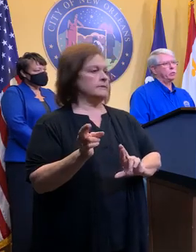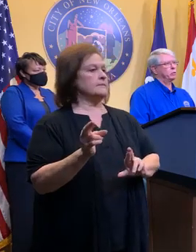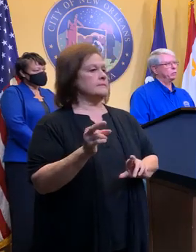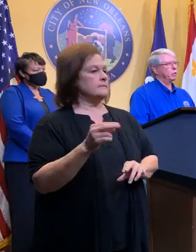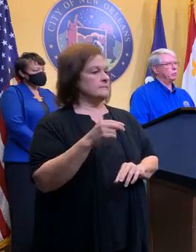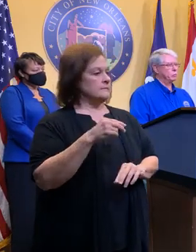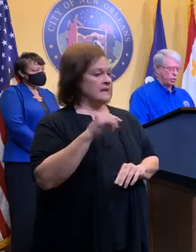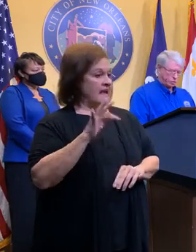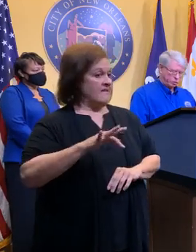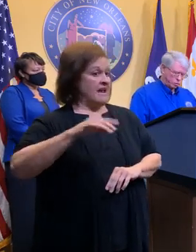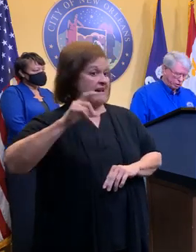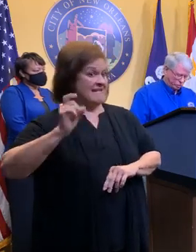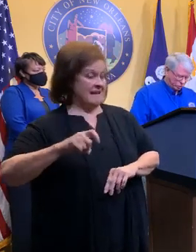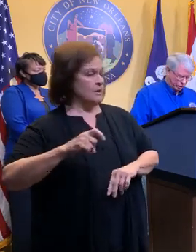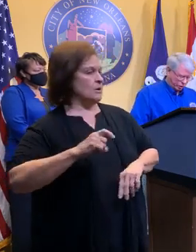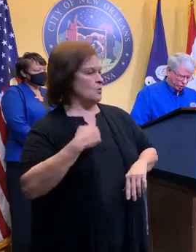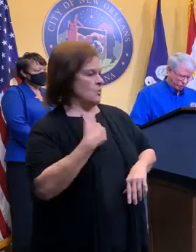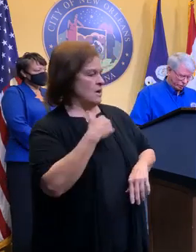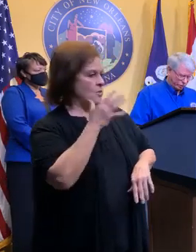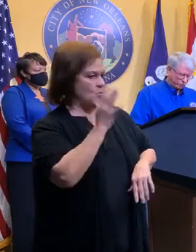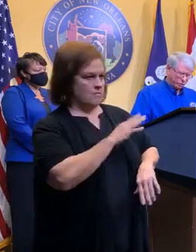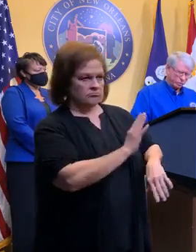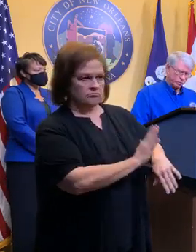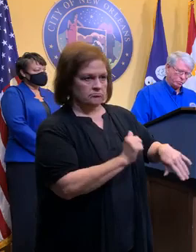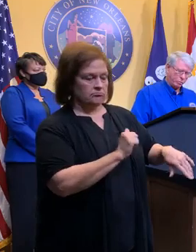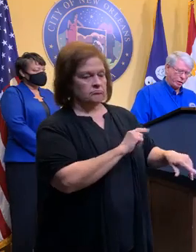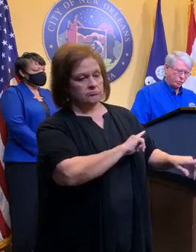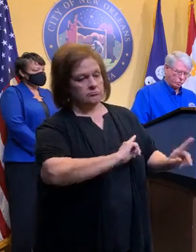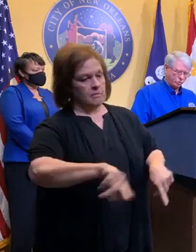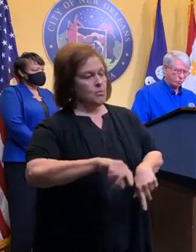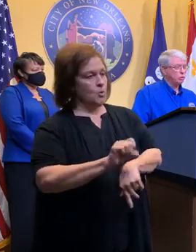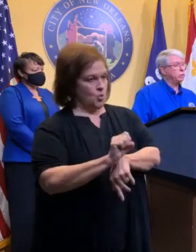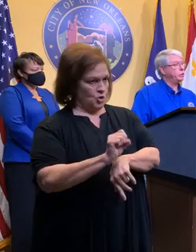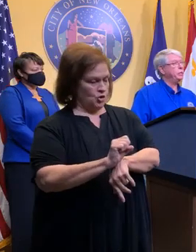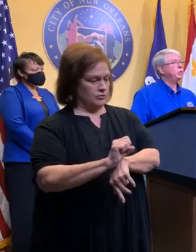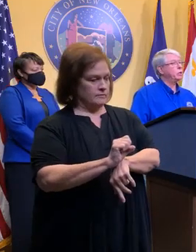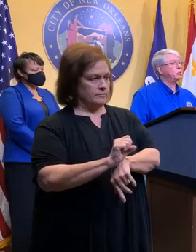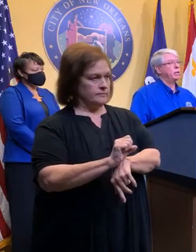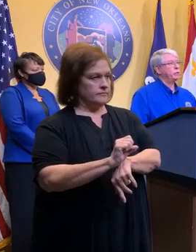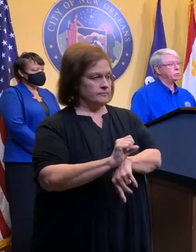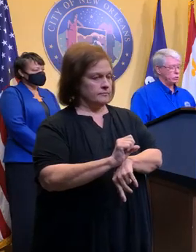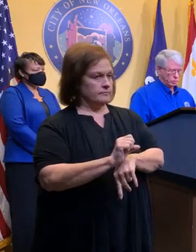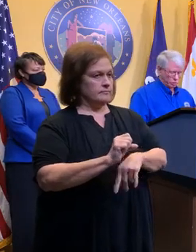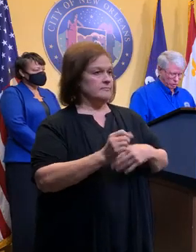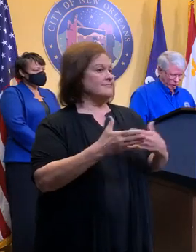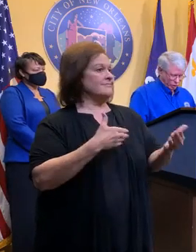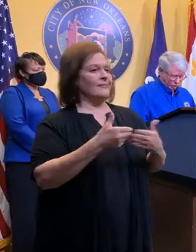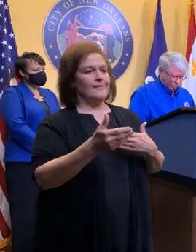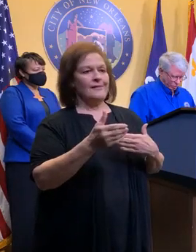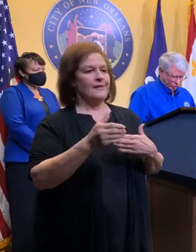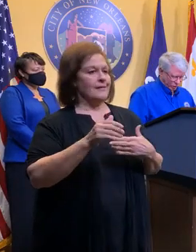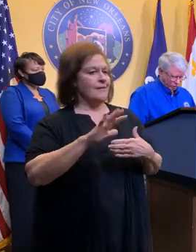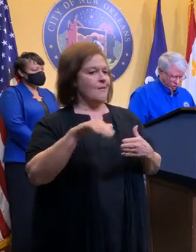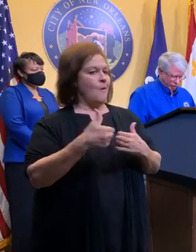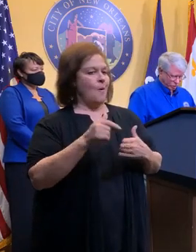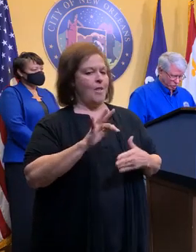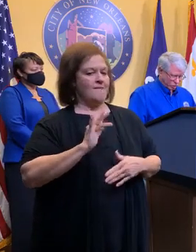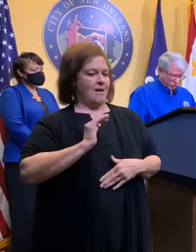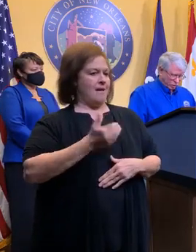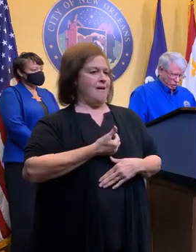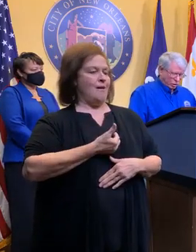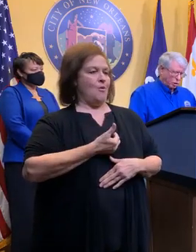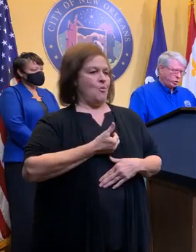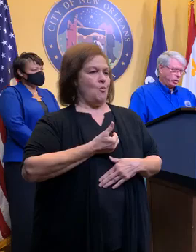standby, and we are developing rosters to take care of manning those facilities, even the unmanned facilities, if the need